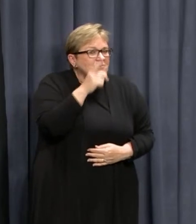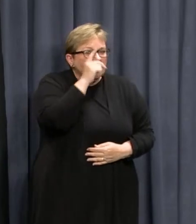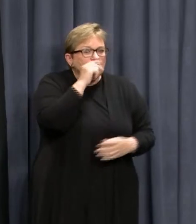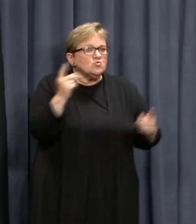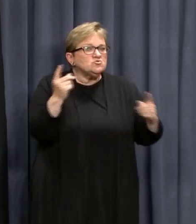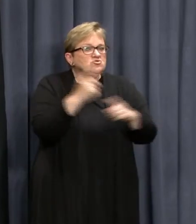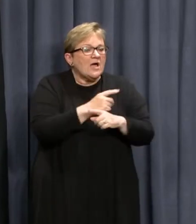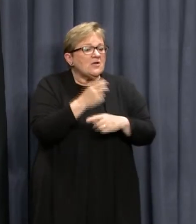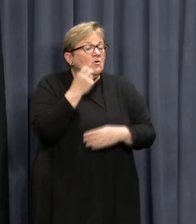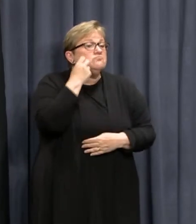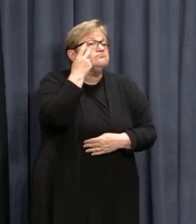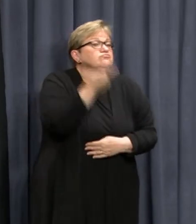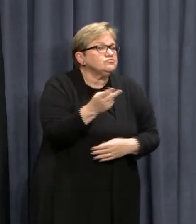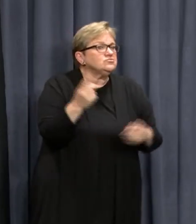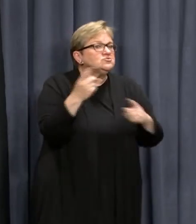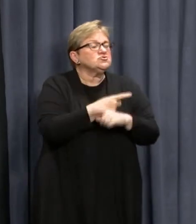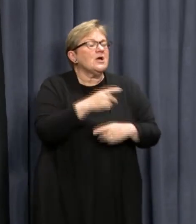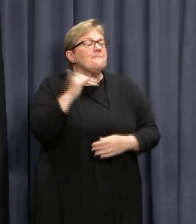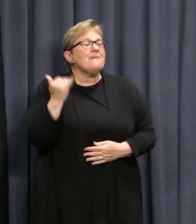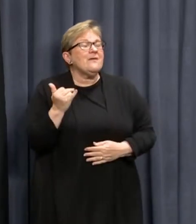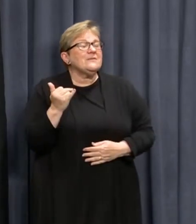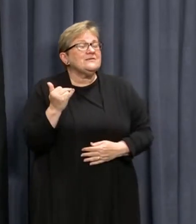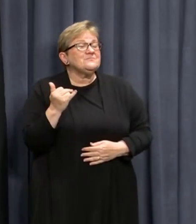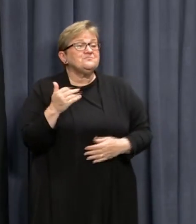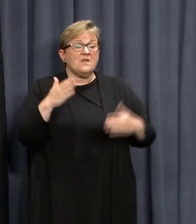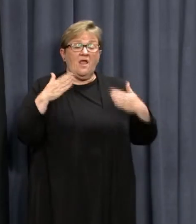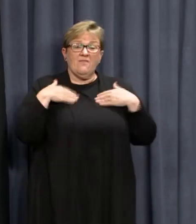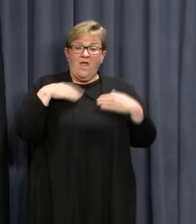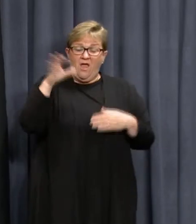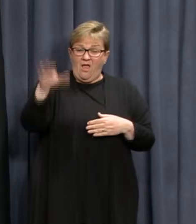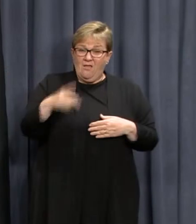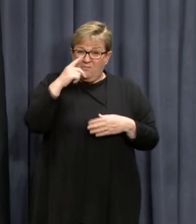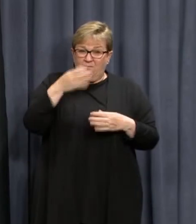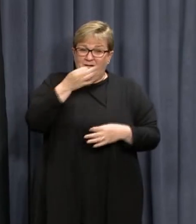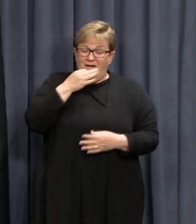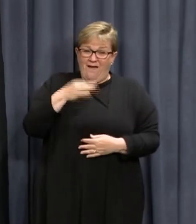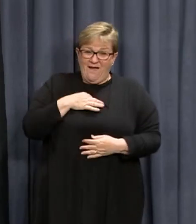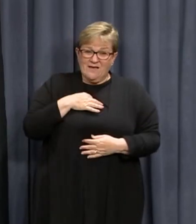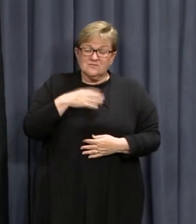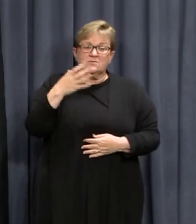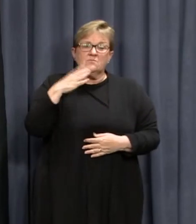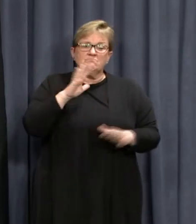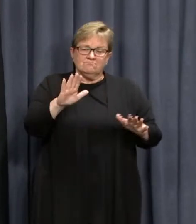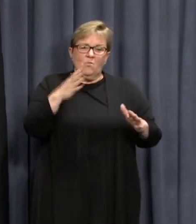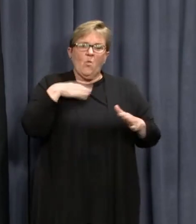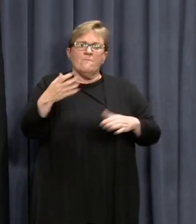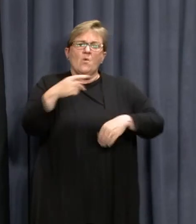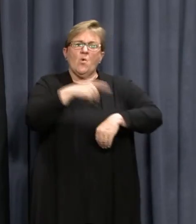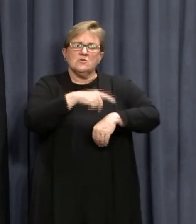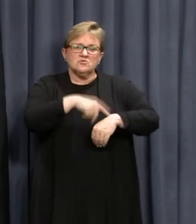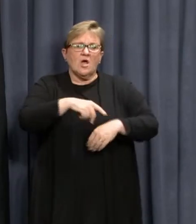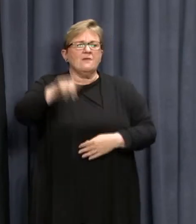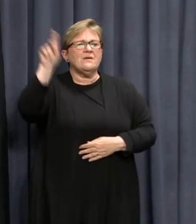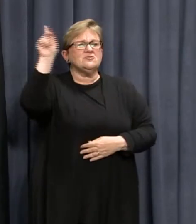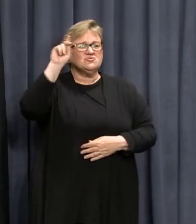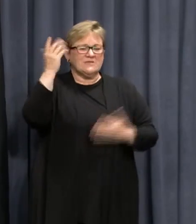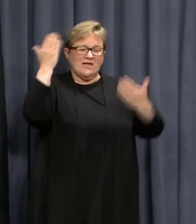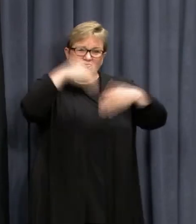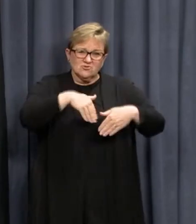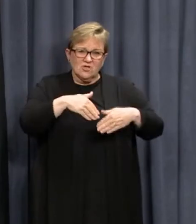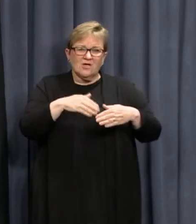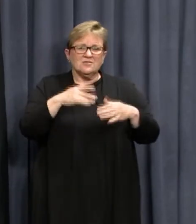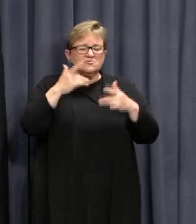tomorrow or the day after. Our health authorities have asked for some more time today and overnight